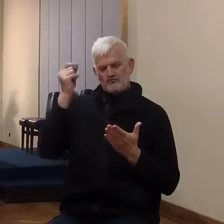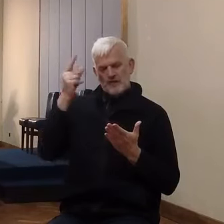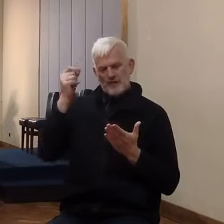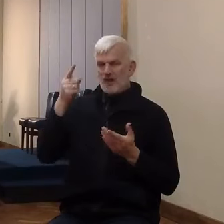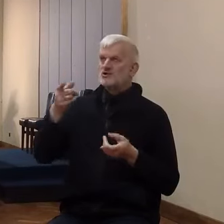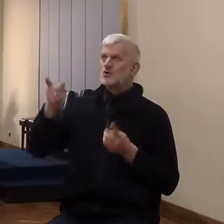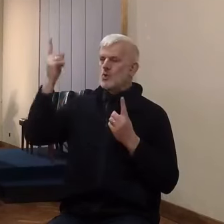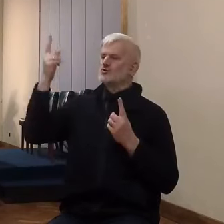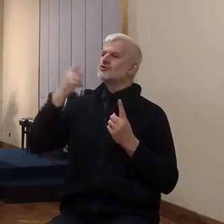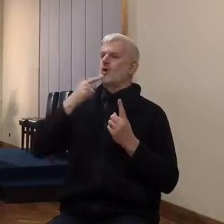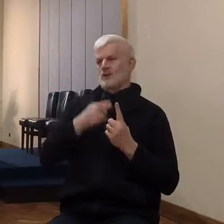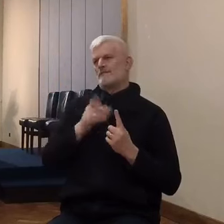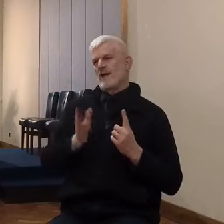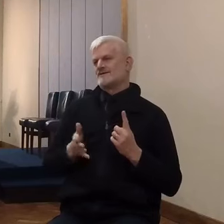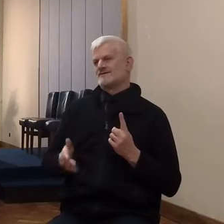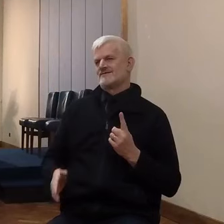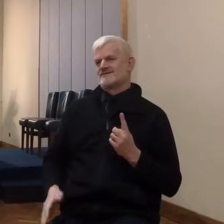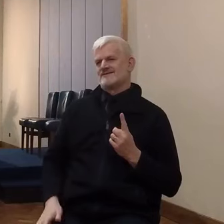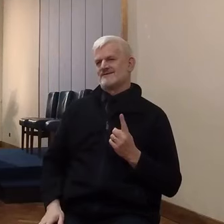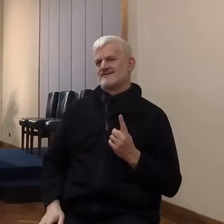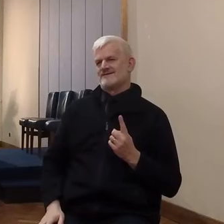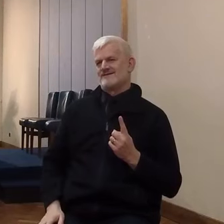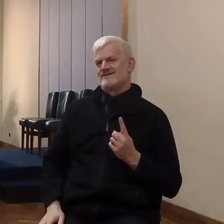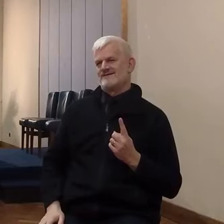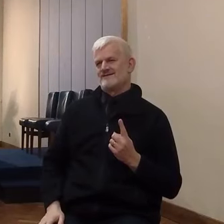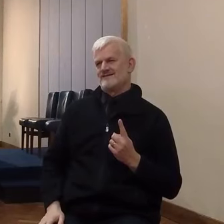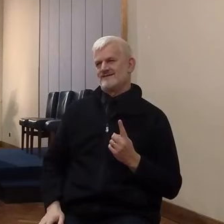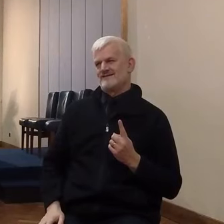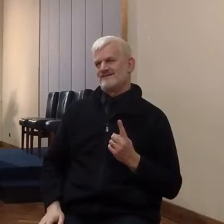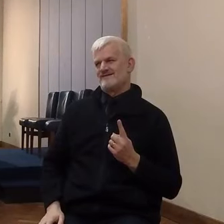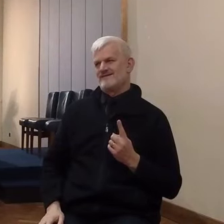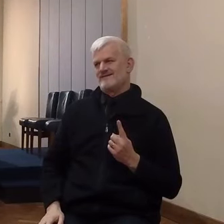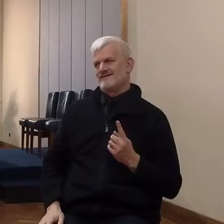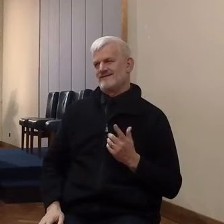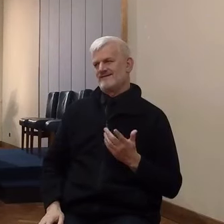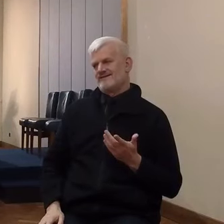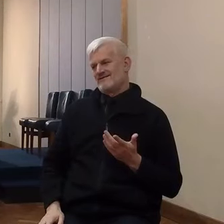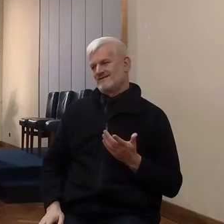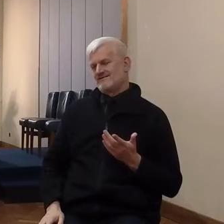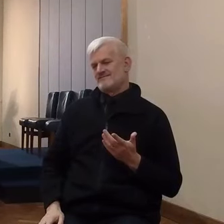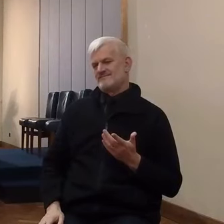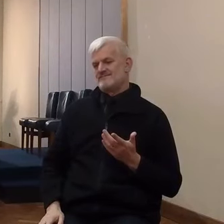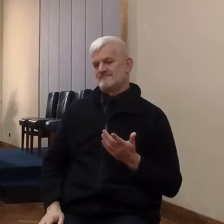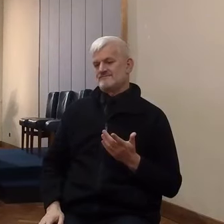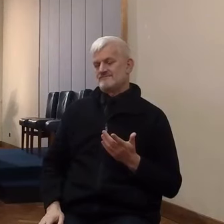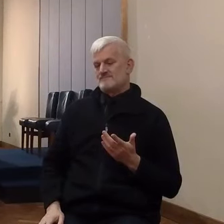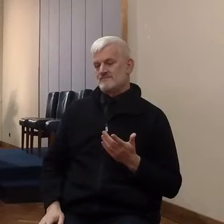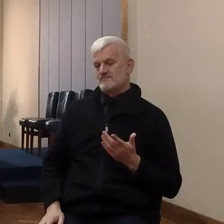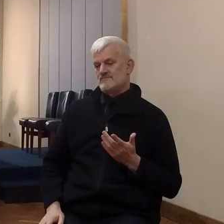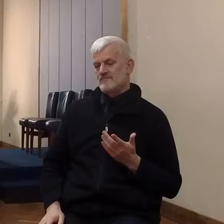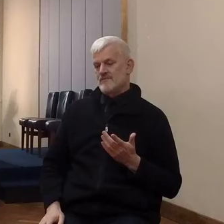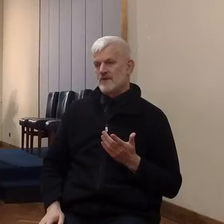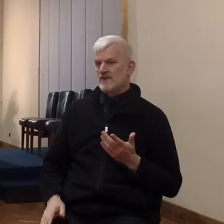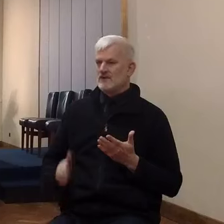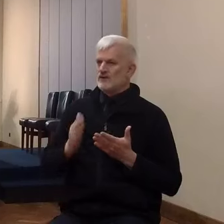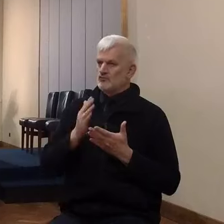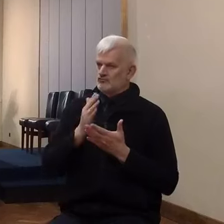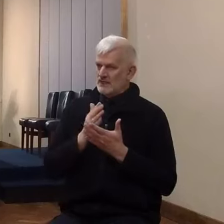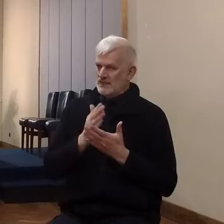he would, following in the steps of Moses so carefully as he did, that he would have sent spies when